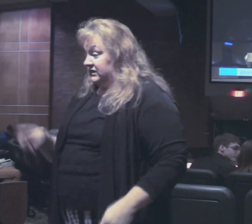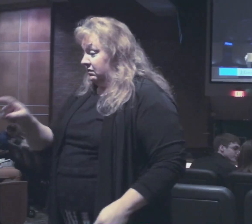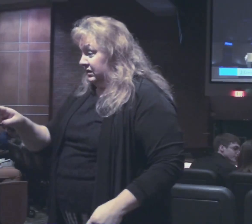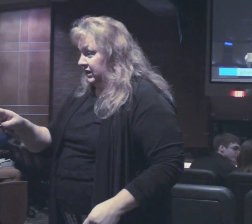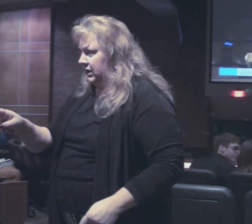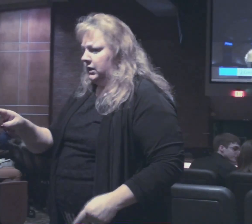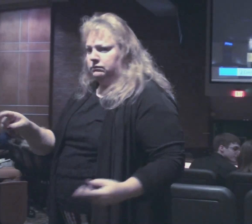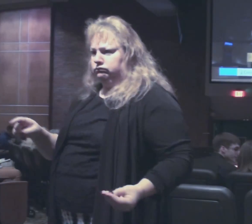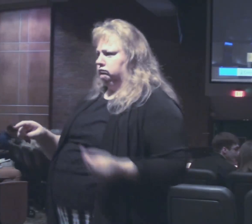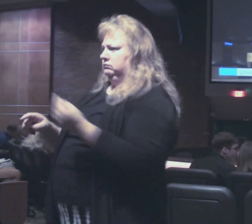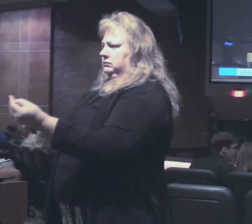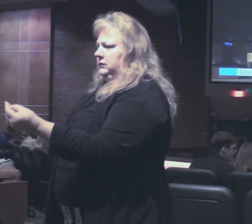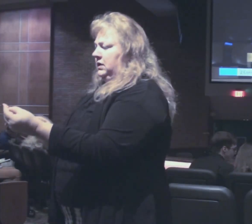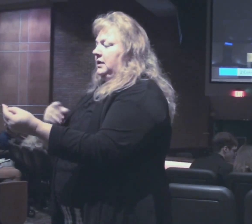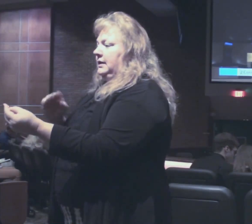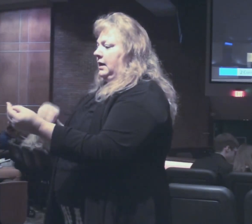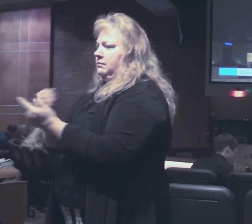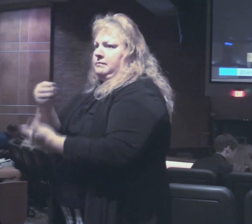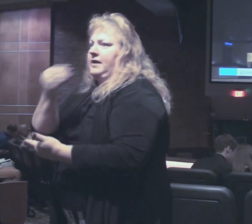have something to eat clothes to wear